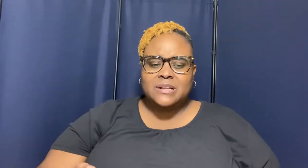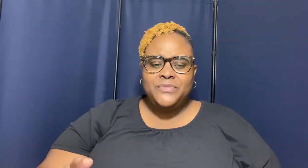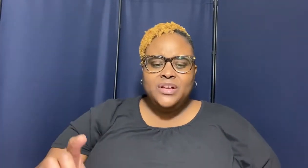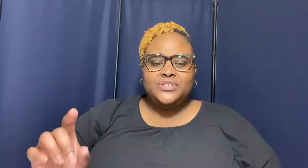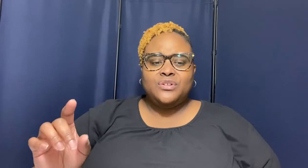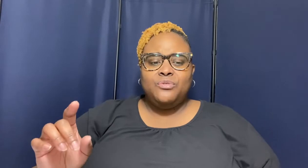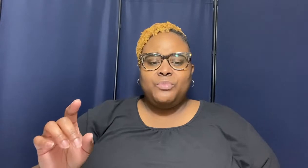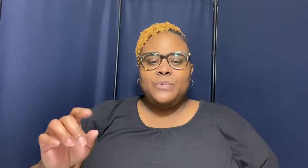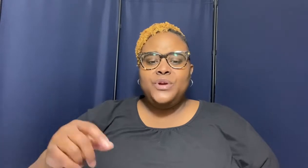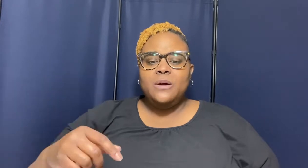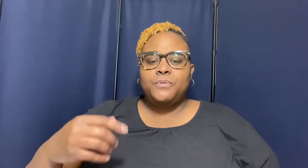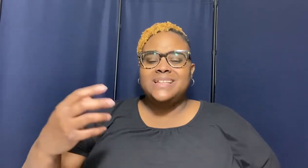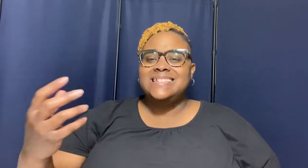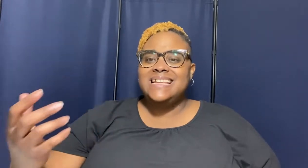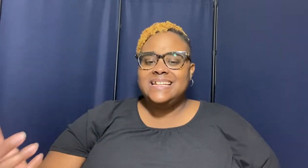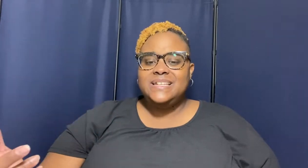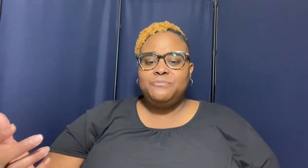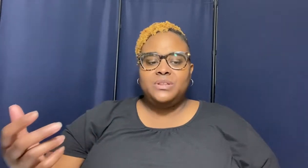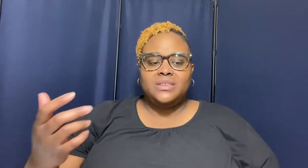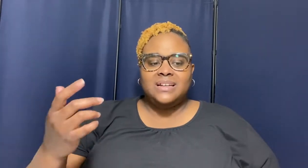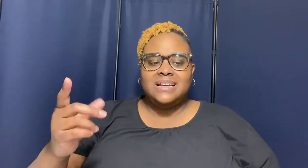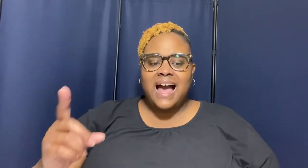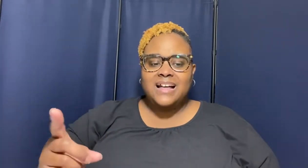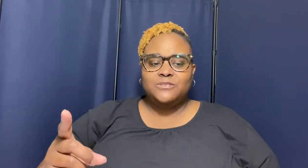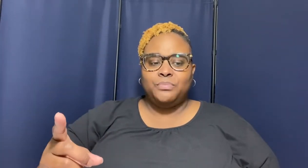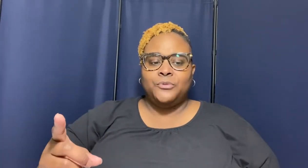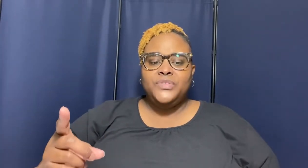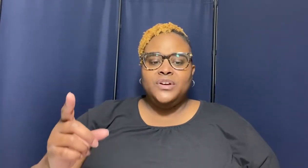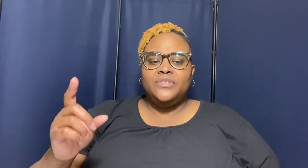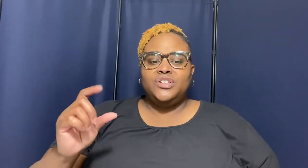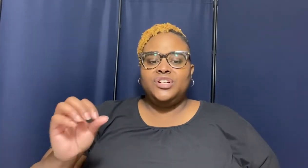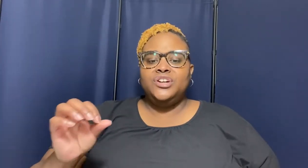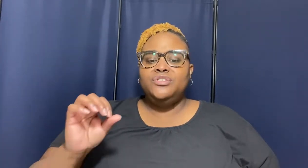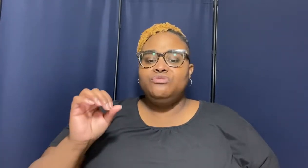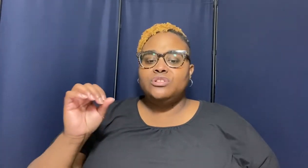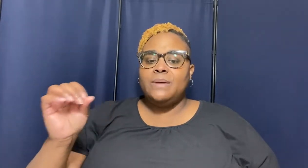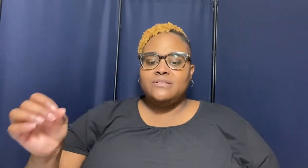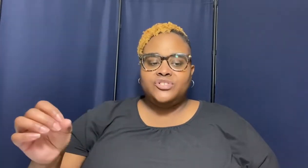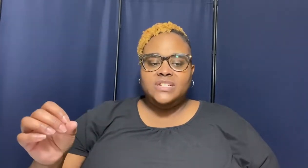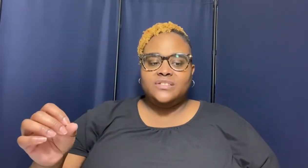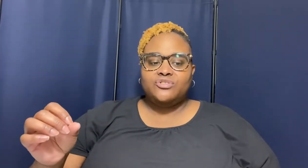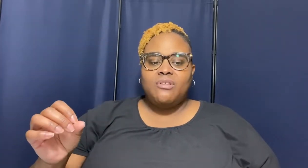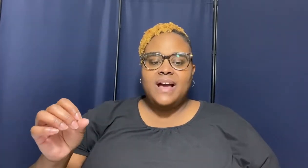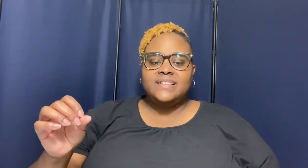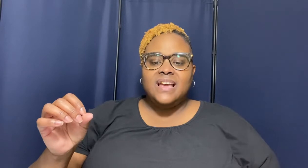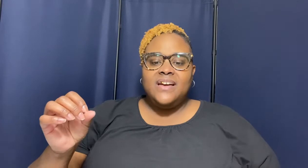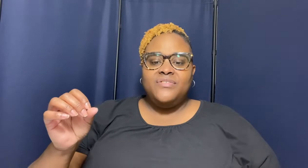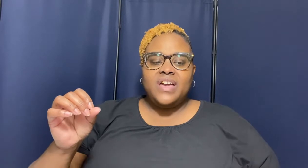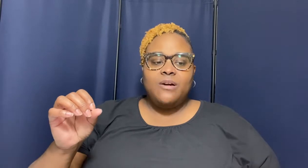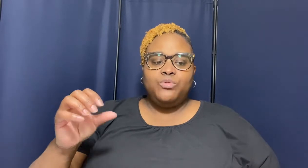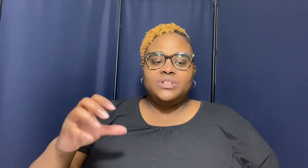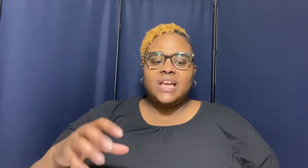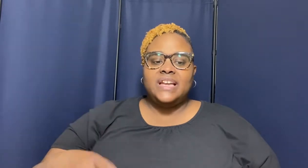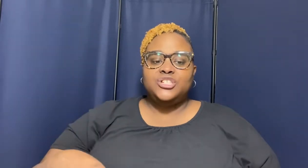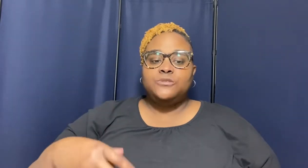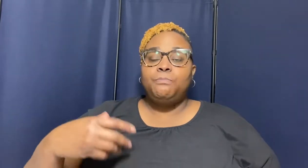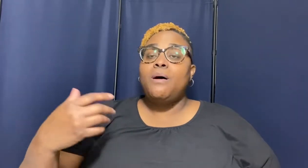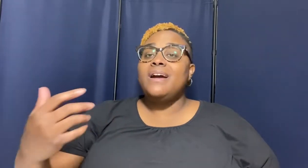so when we are presented with the gospel of the good news about jesus christ there was a spark